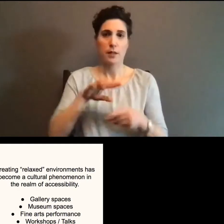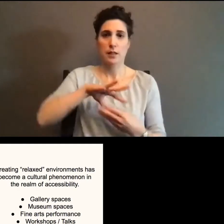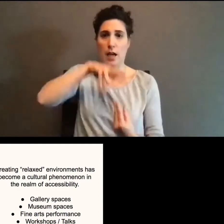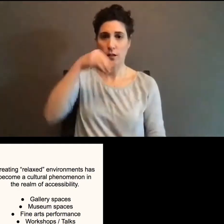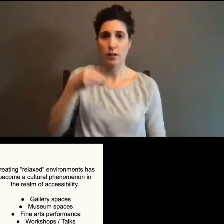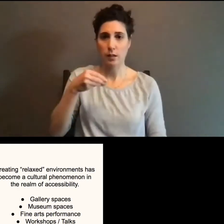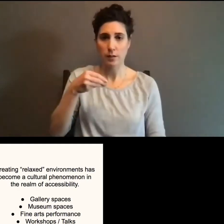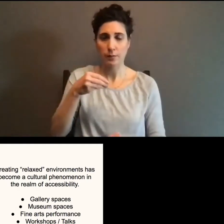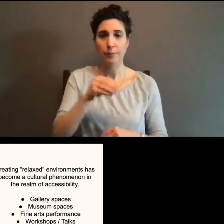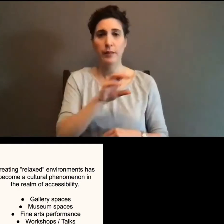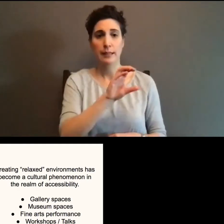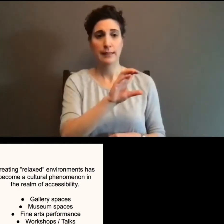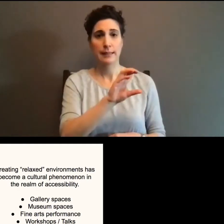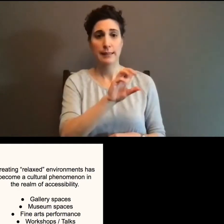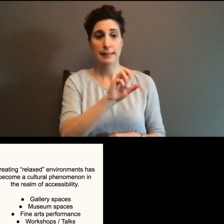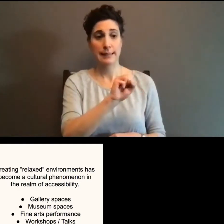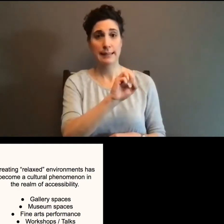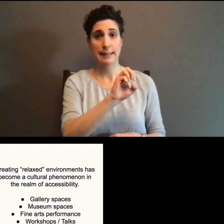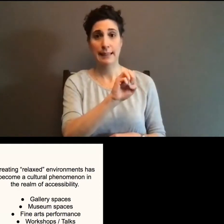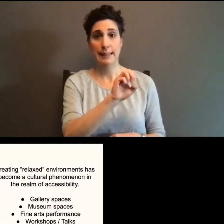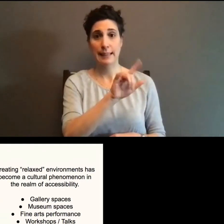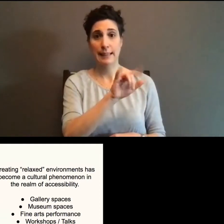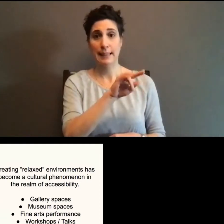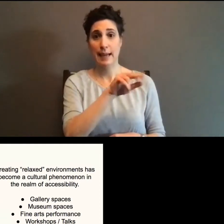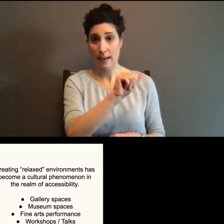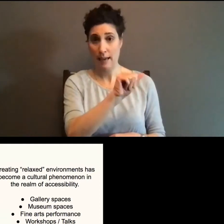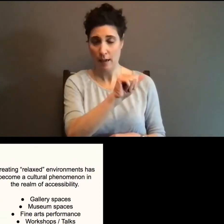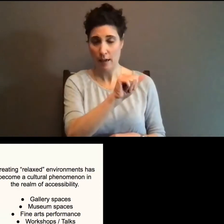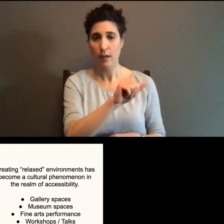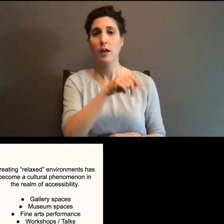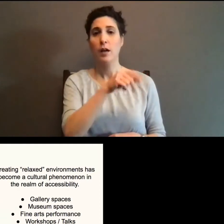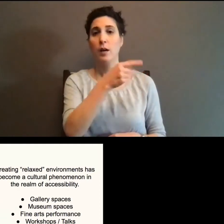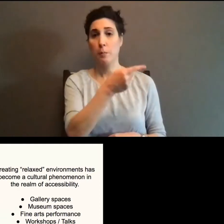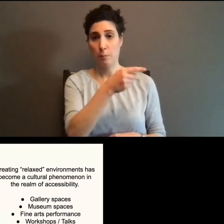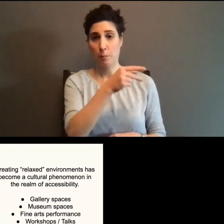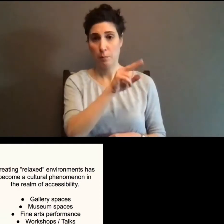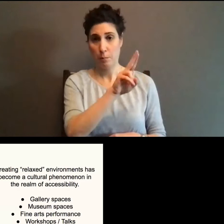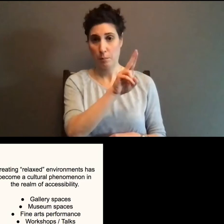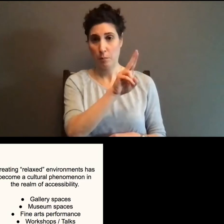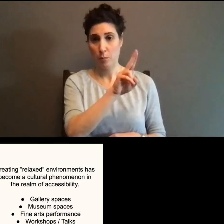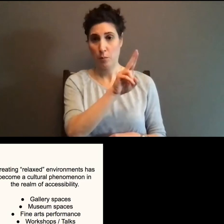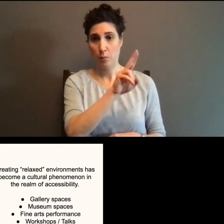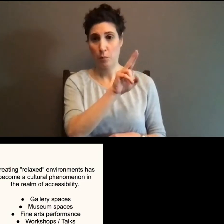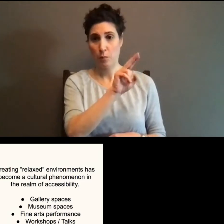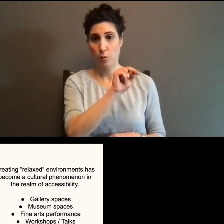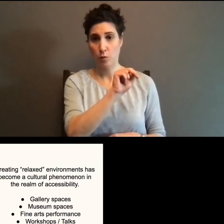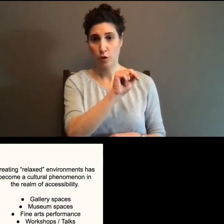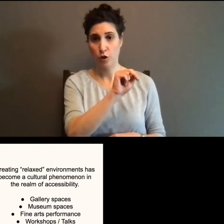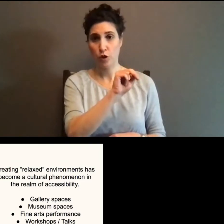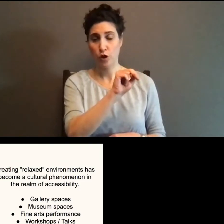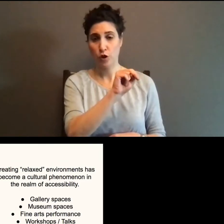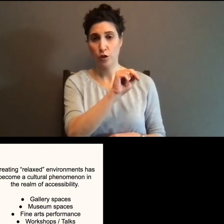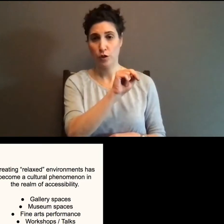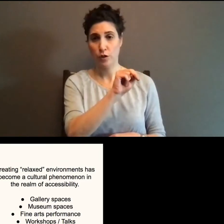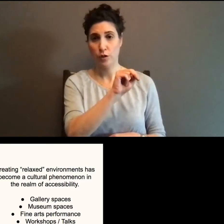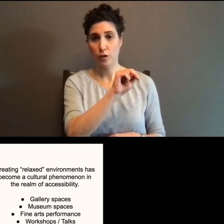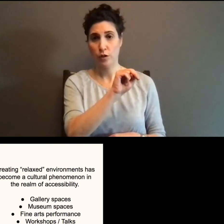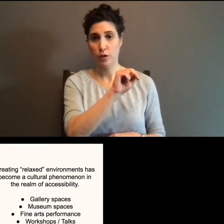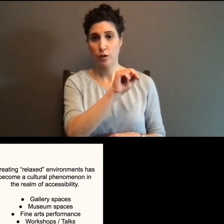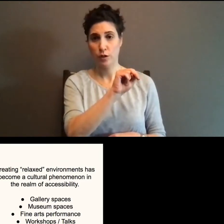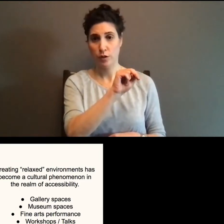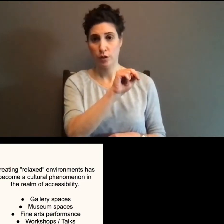Salima Punjani. So Salima, S-A-L-I-M-A, uh, Punjani, P-U-N